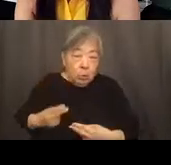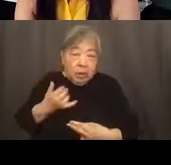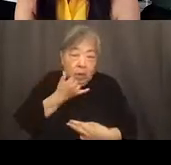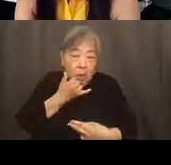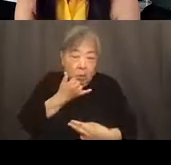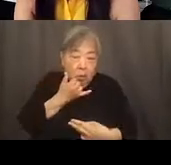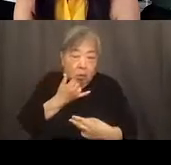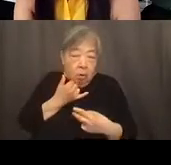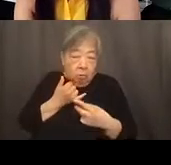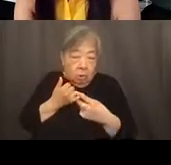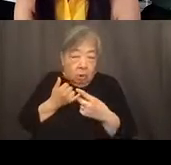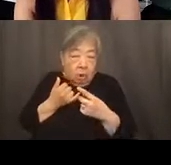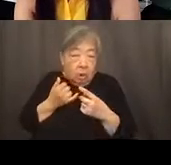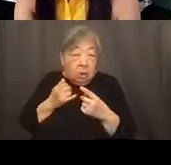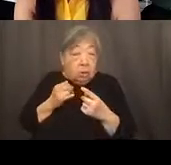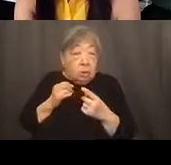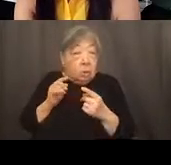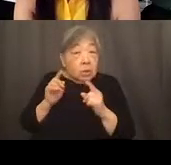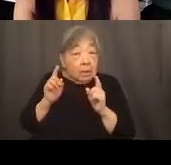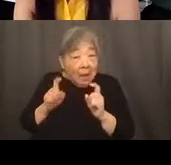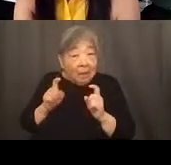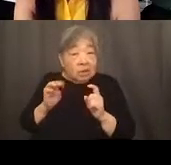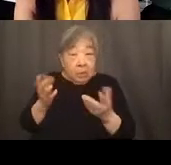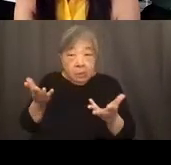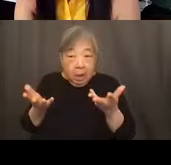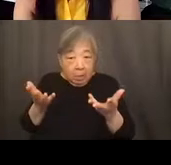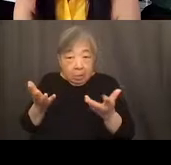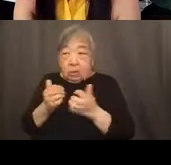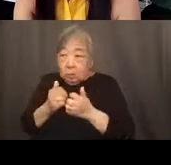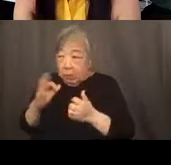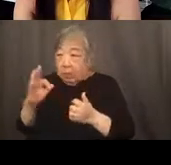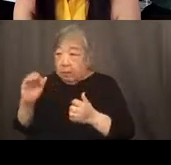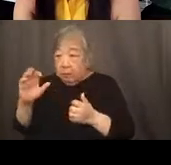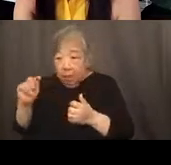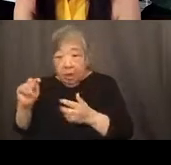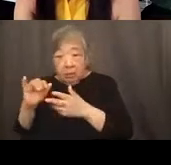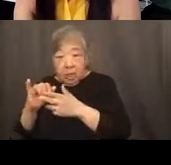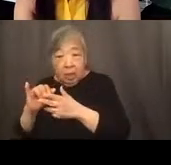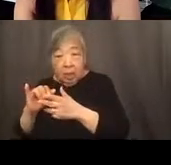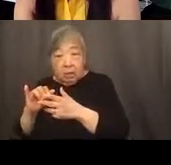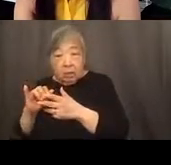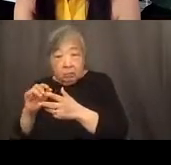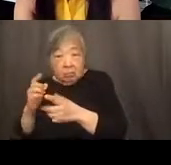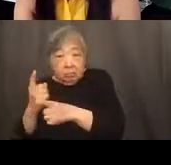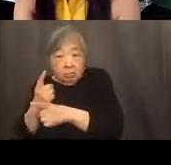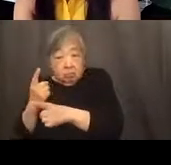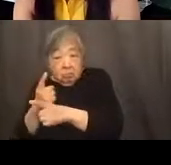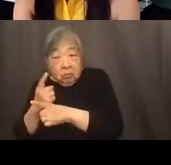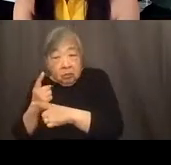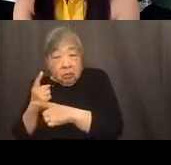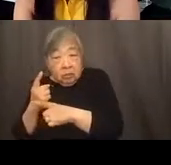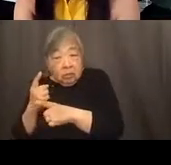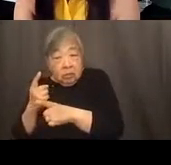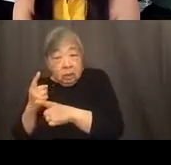becoming a factor. And this has to be balanced with the fact that, rightly, the, this